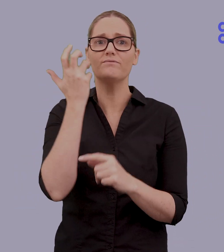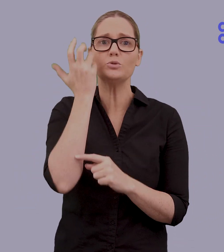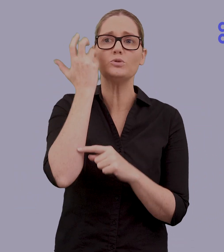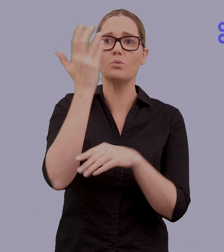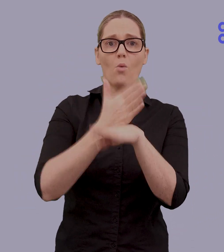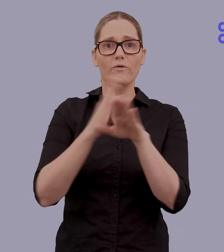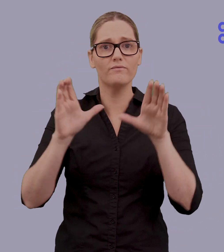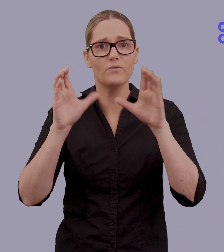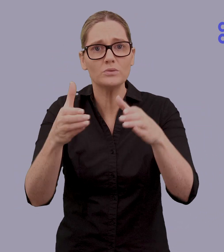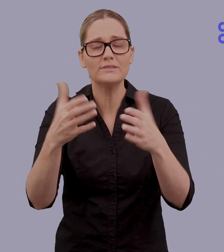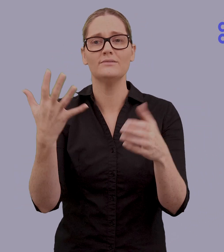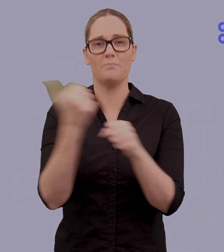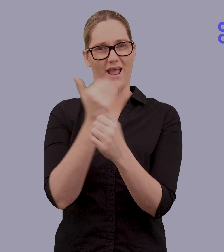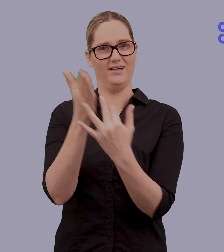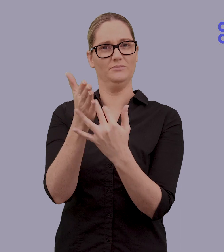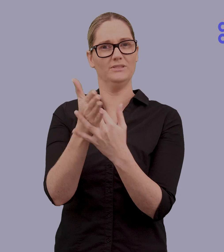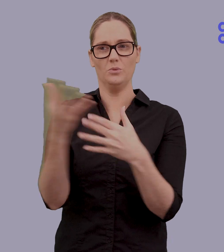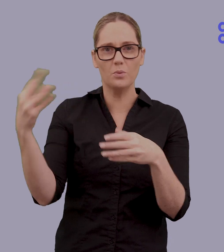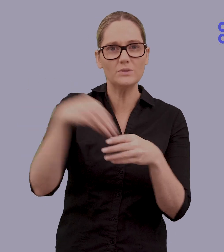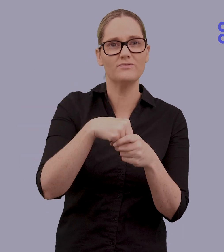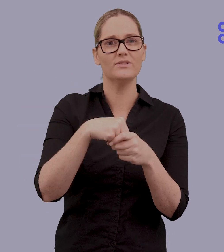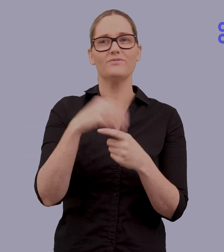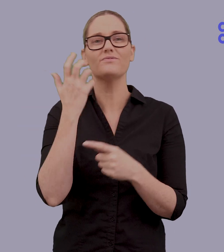creating an accessible and inclusive future for Deaf Australians.